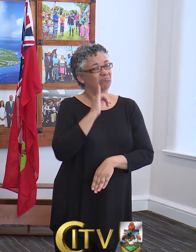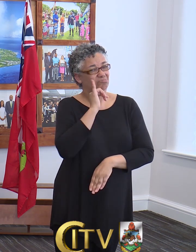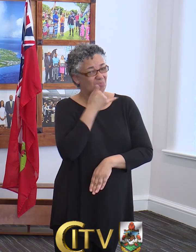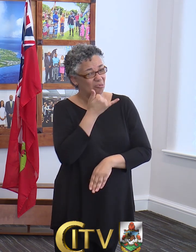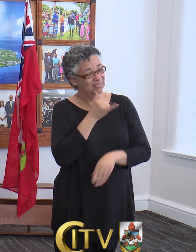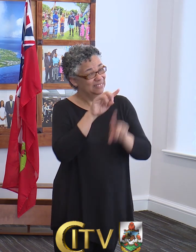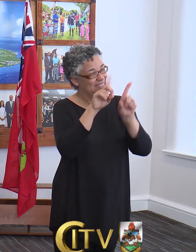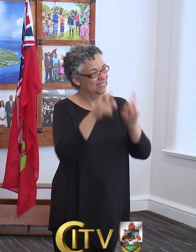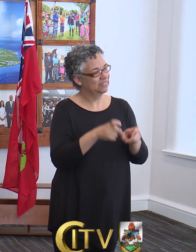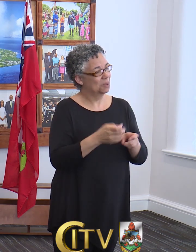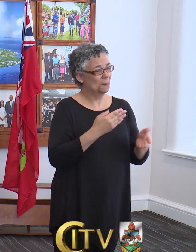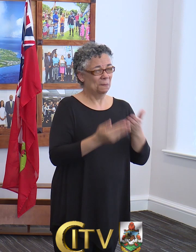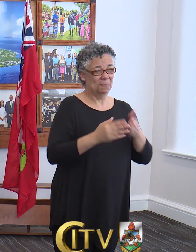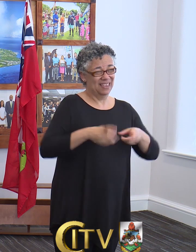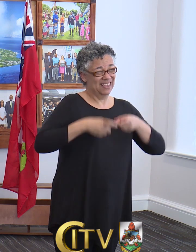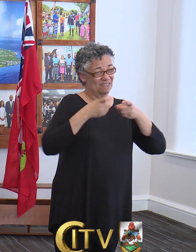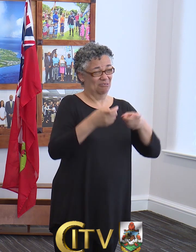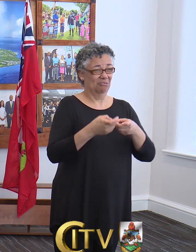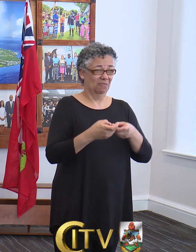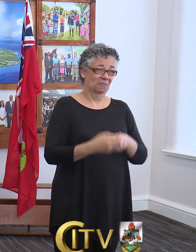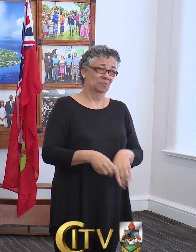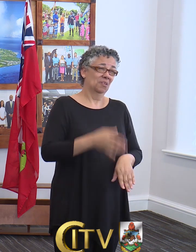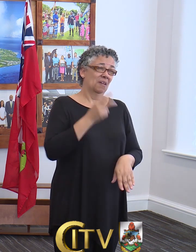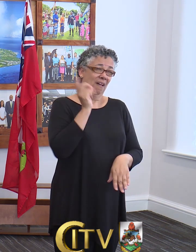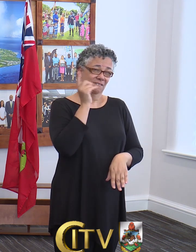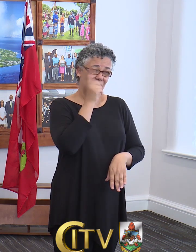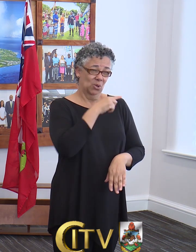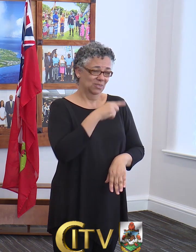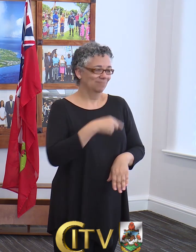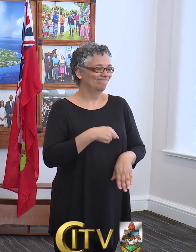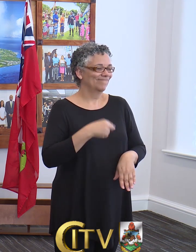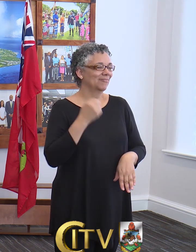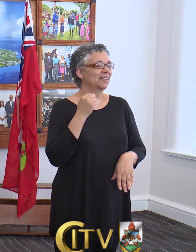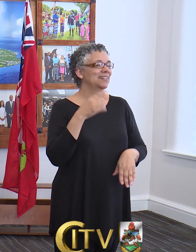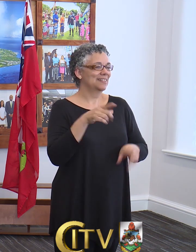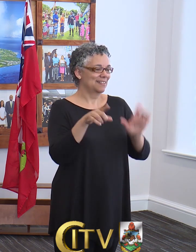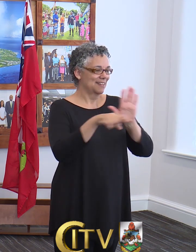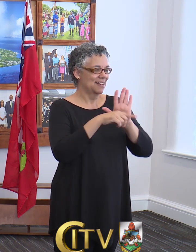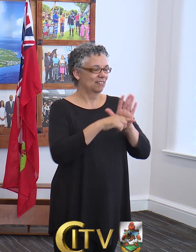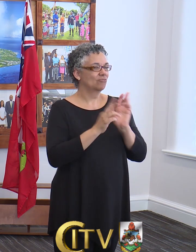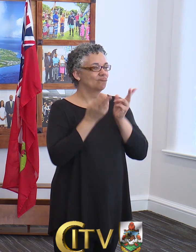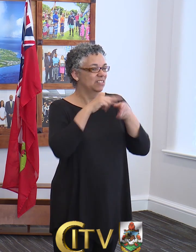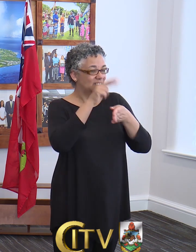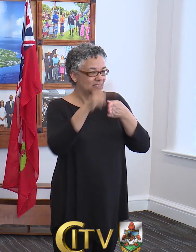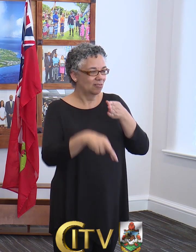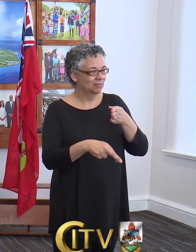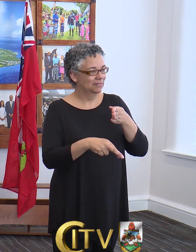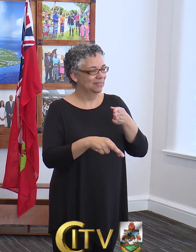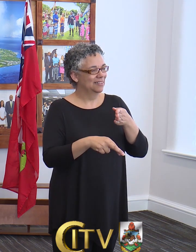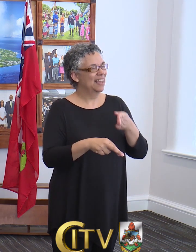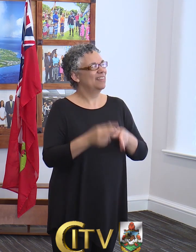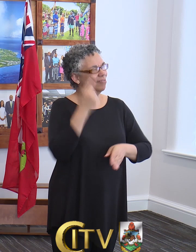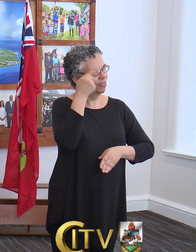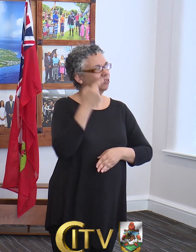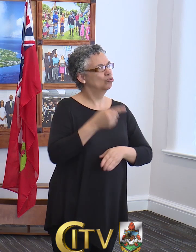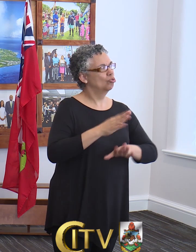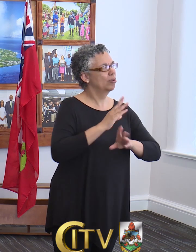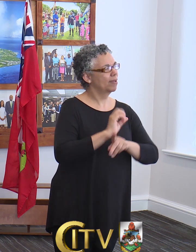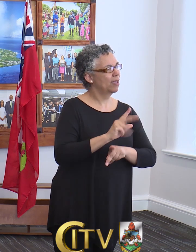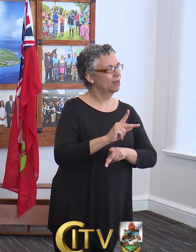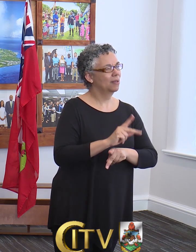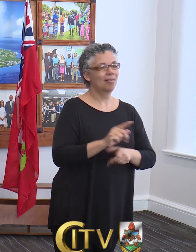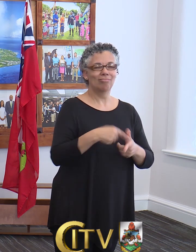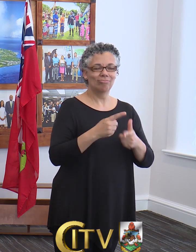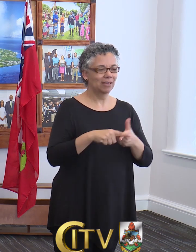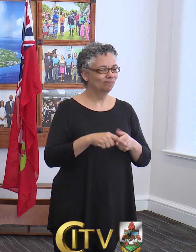negative result which could lull people into a false sense of security and can unconsciously lead to more spreading